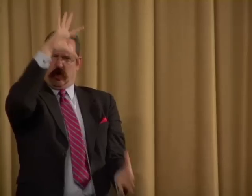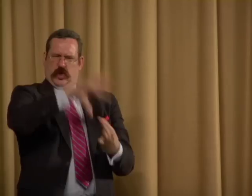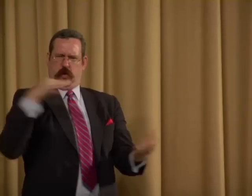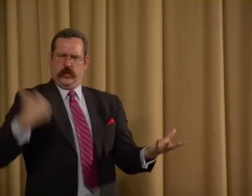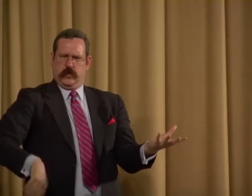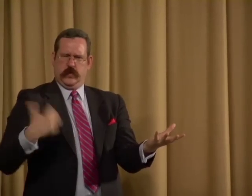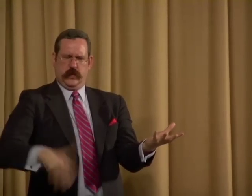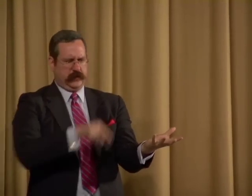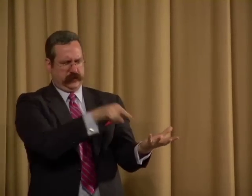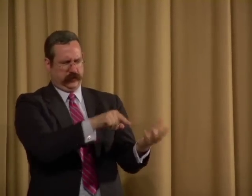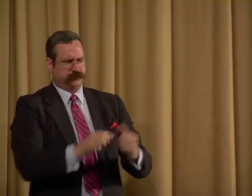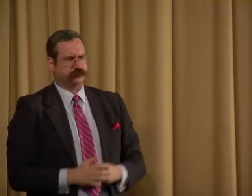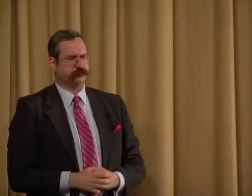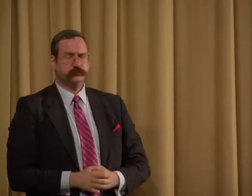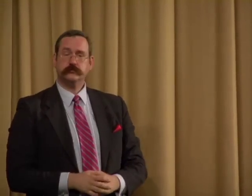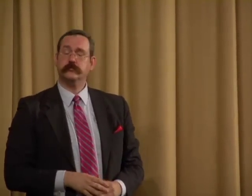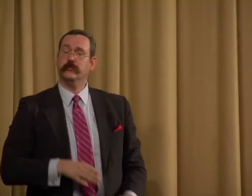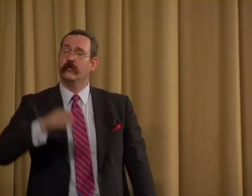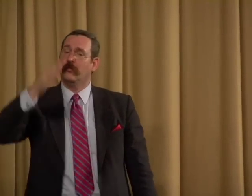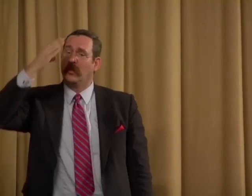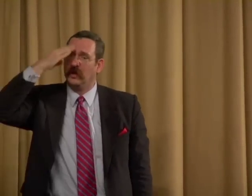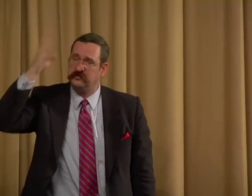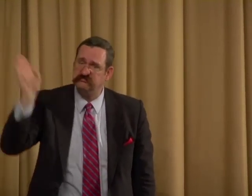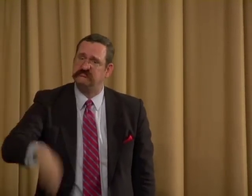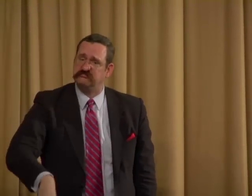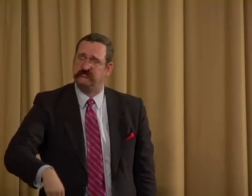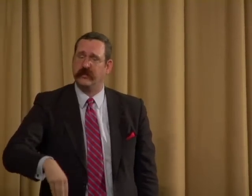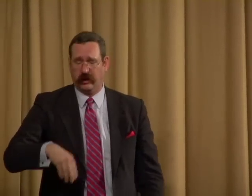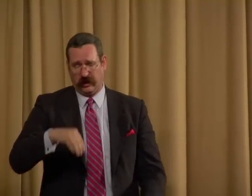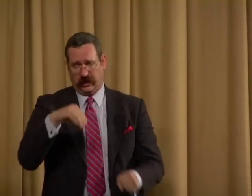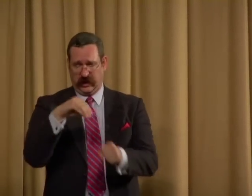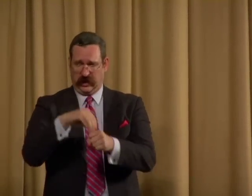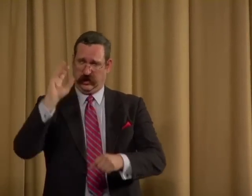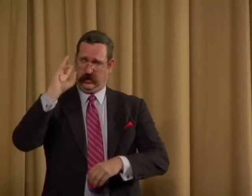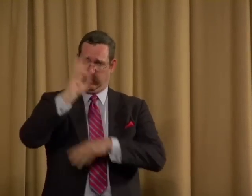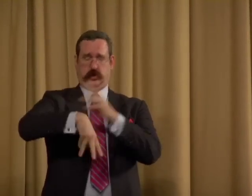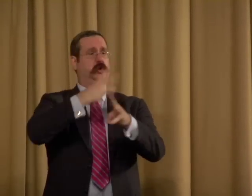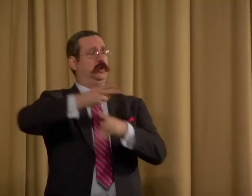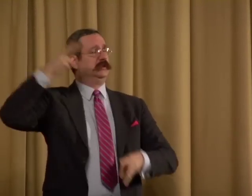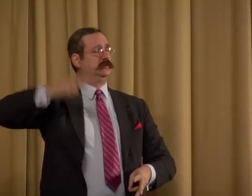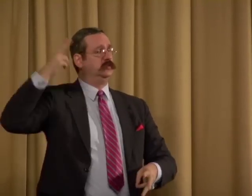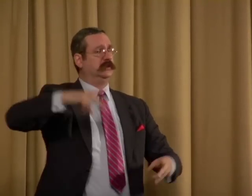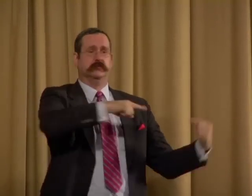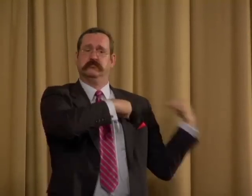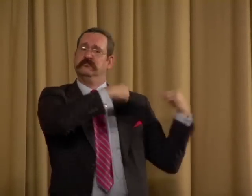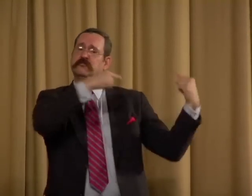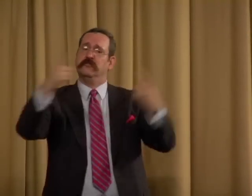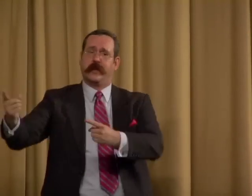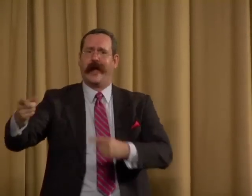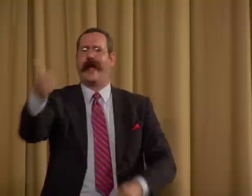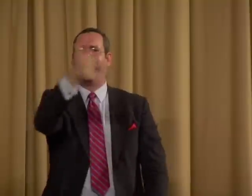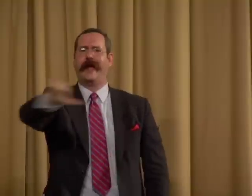That type of spirituality is awesome. And to know that in our world's history,